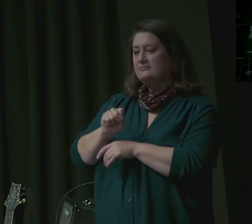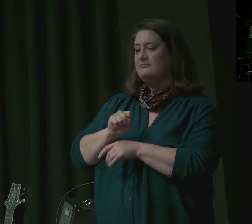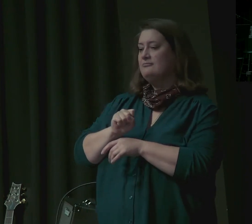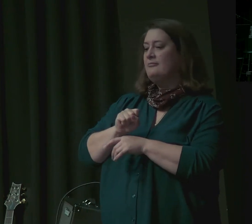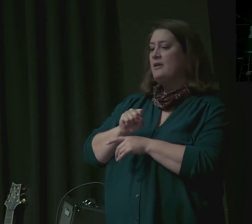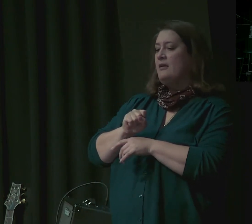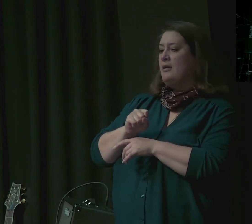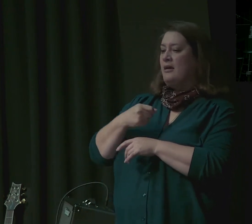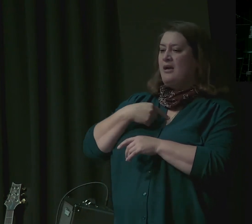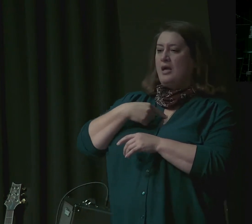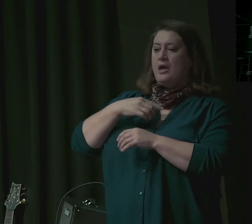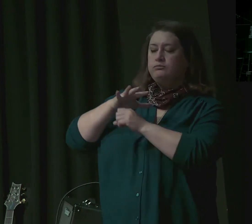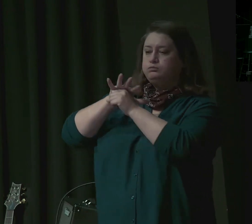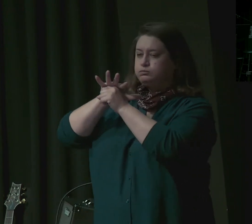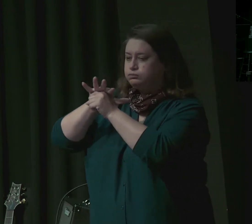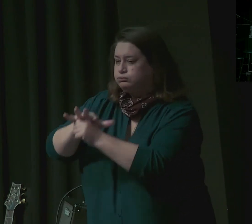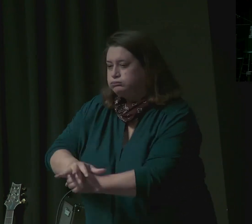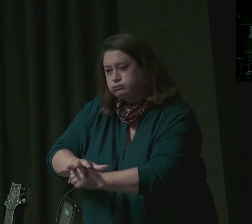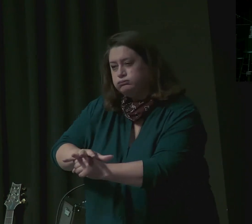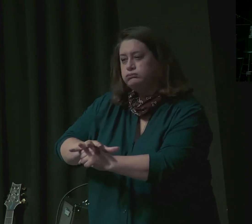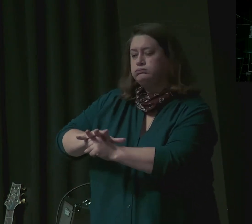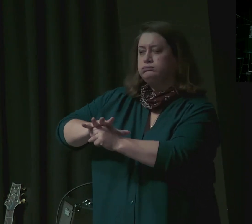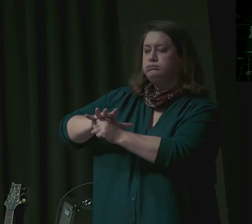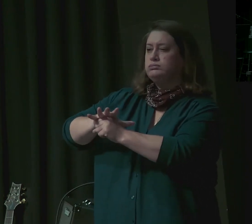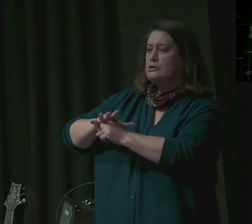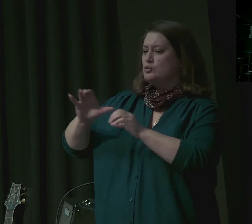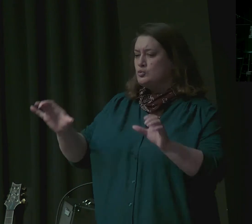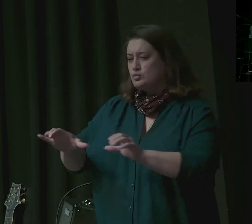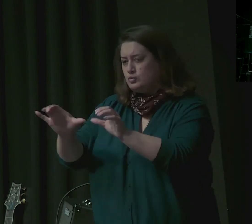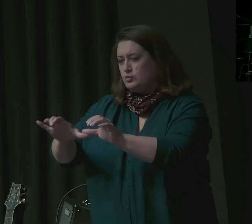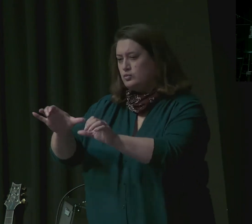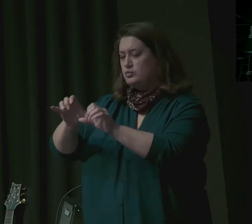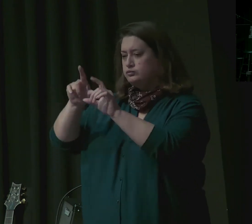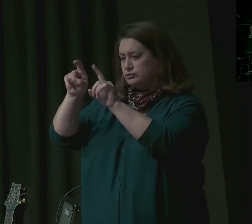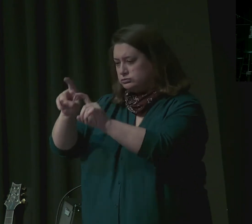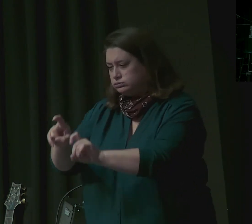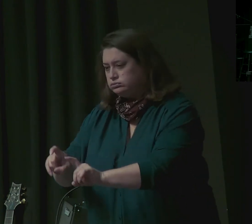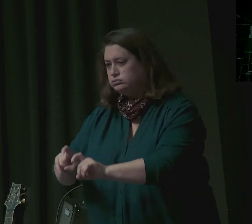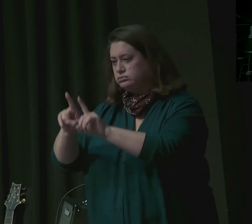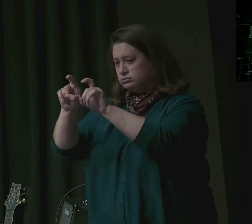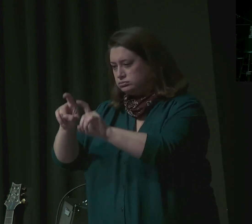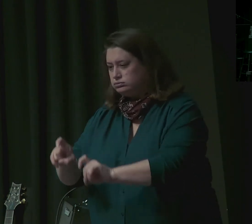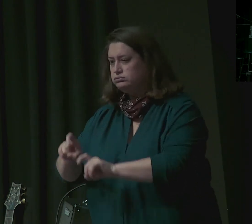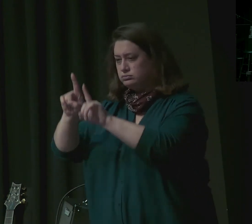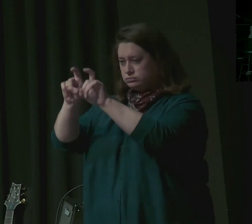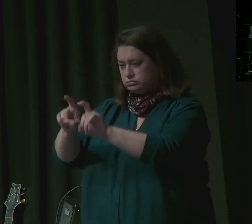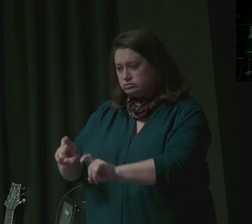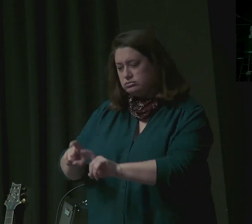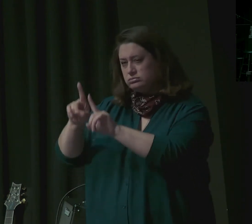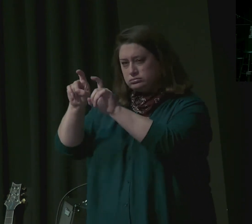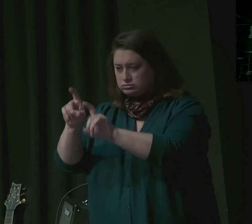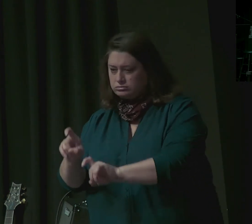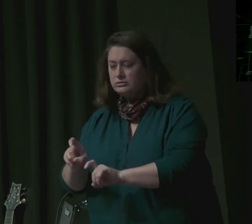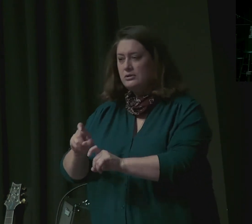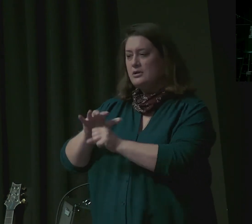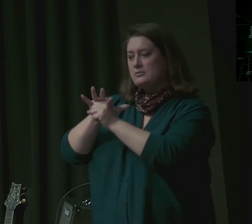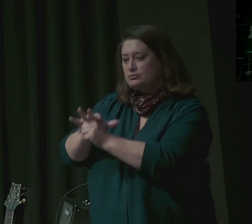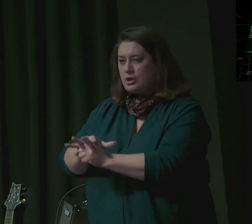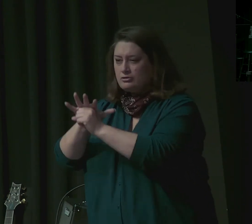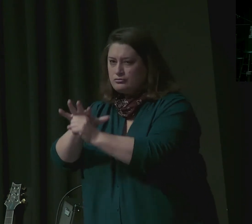Particularly our defensive players. Could they hold up under unending pressure for minutes and minutes